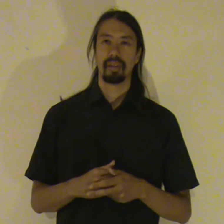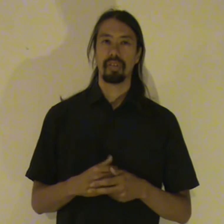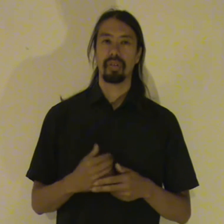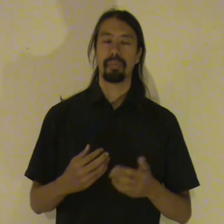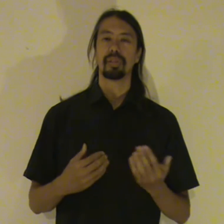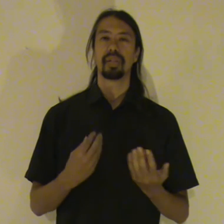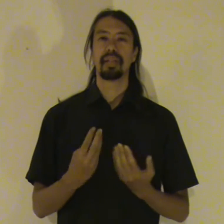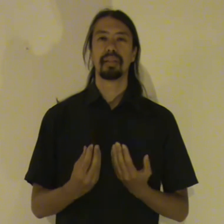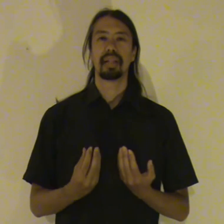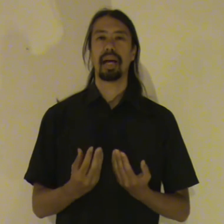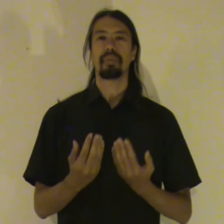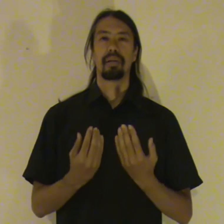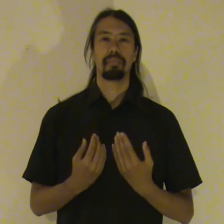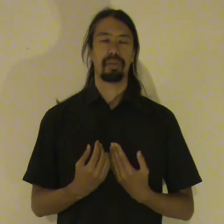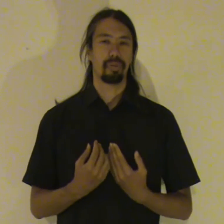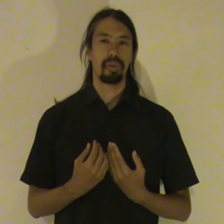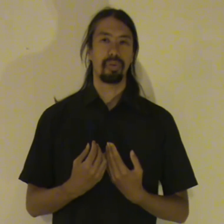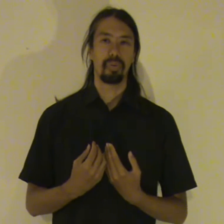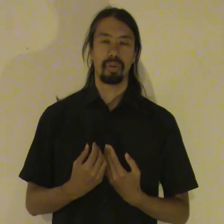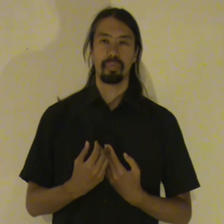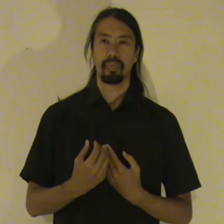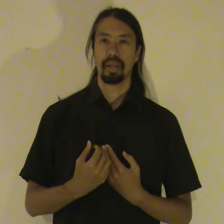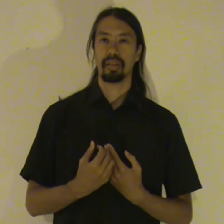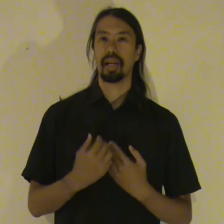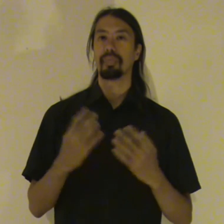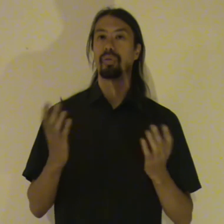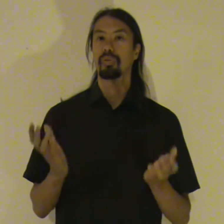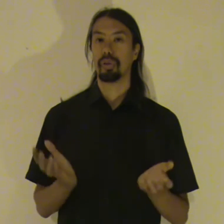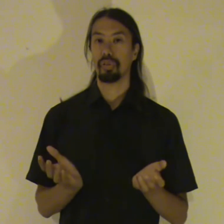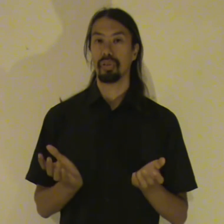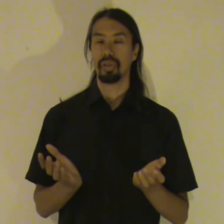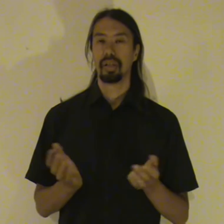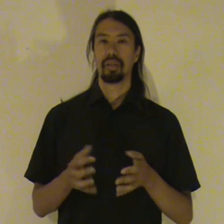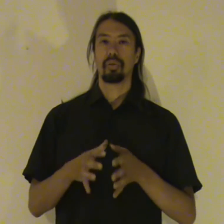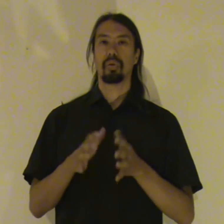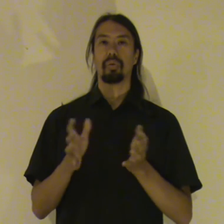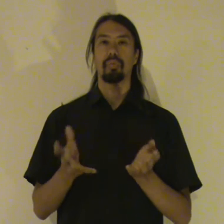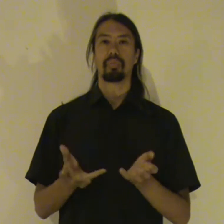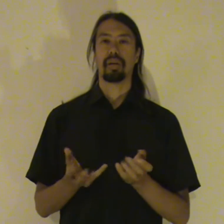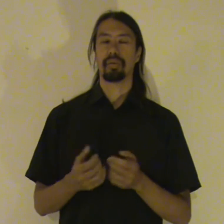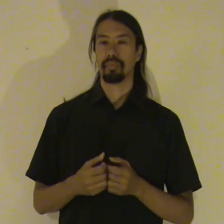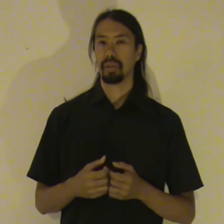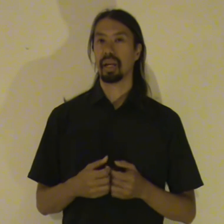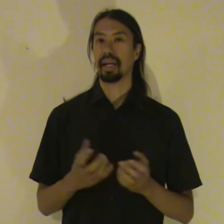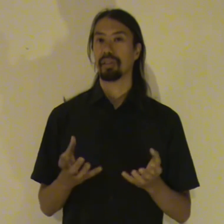So the imagery can be meant for you. It can be universal. Or rather collectively